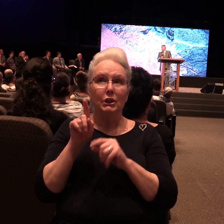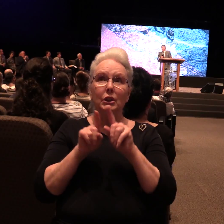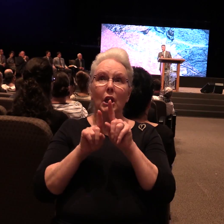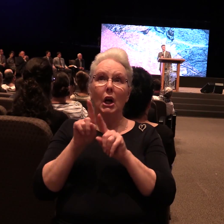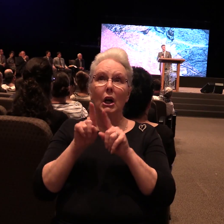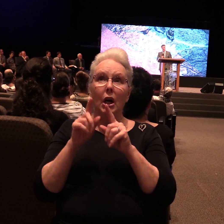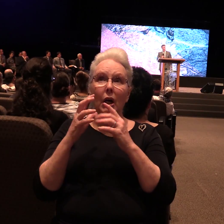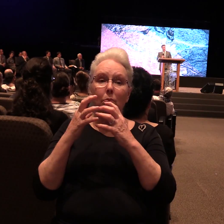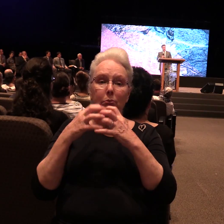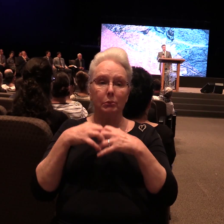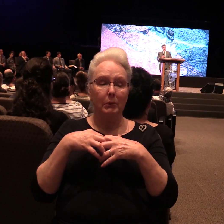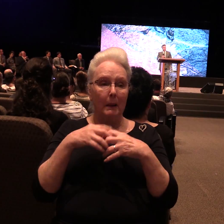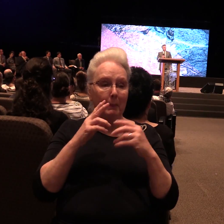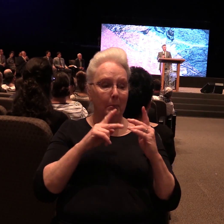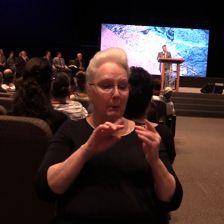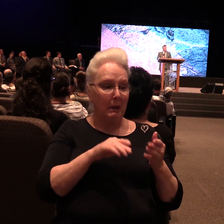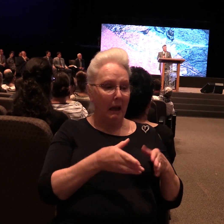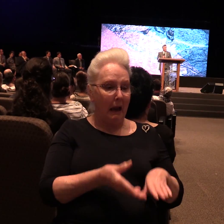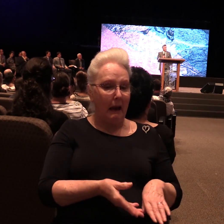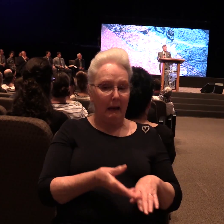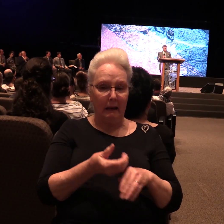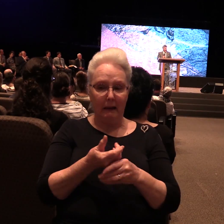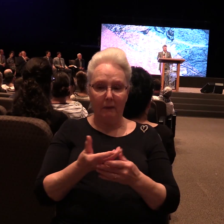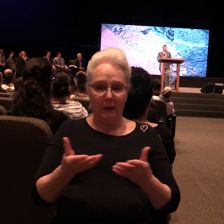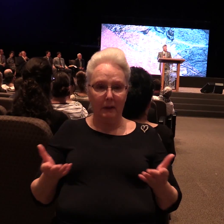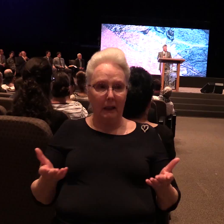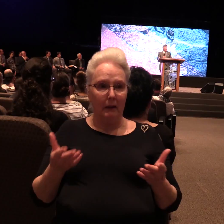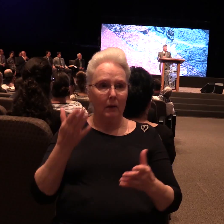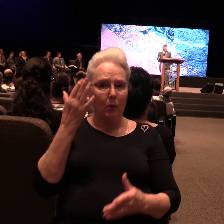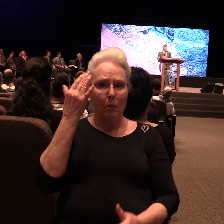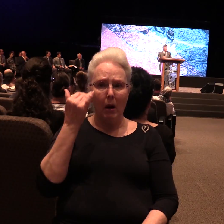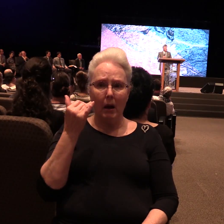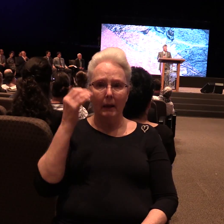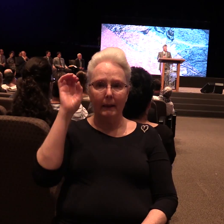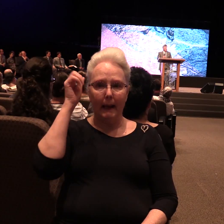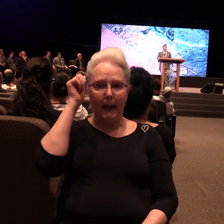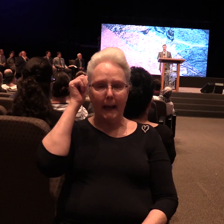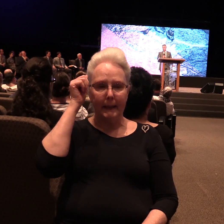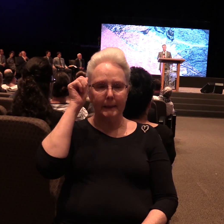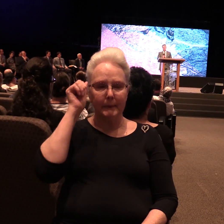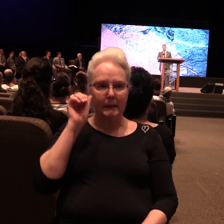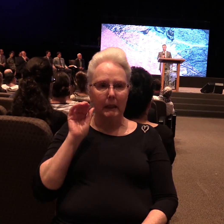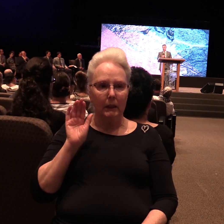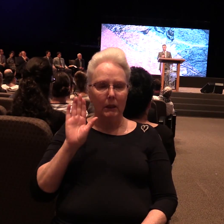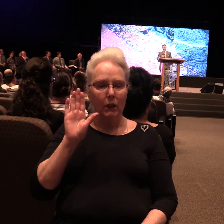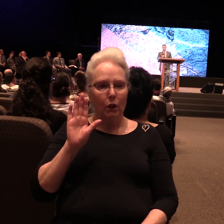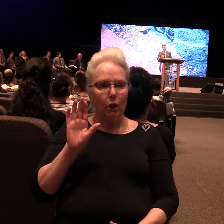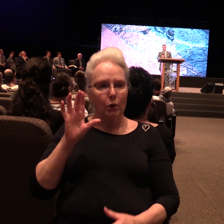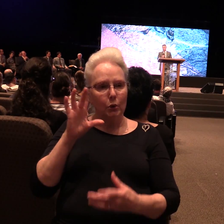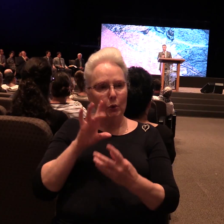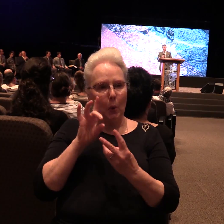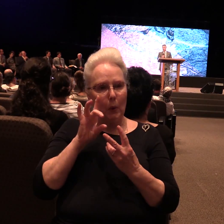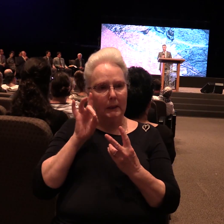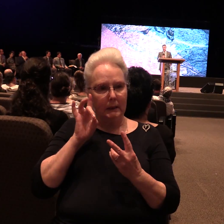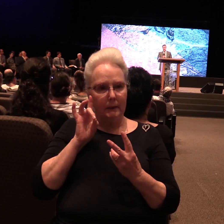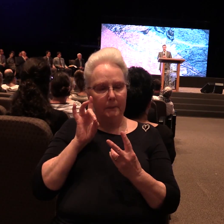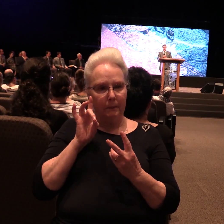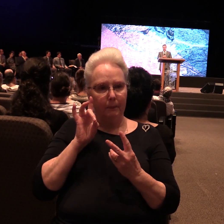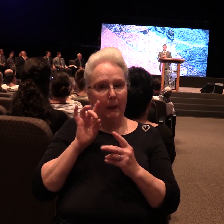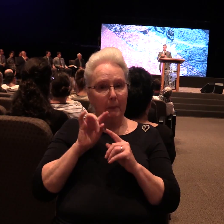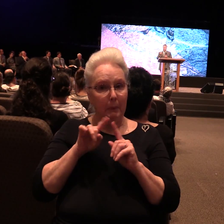People die. All because of Adam's choice. But let me make it clear to every believer.